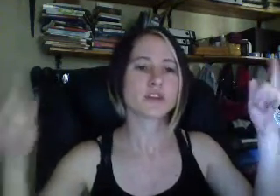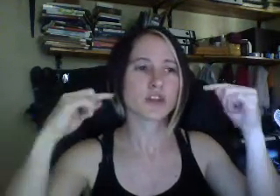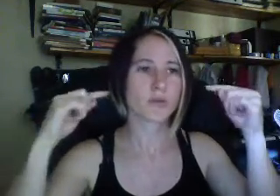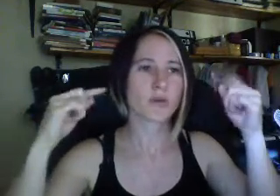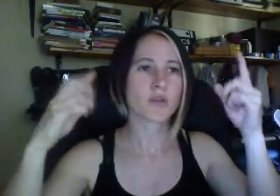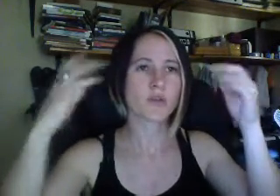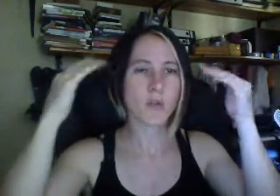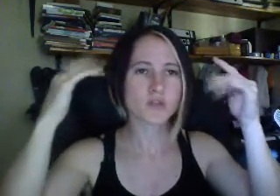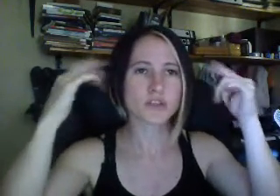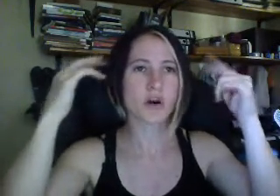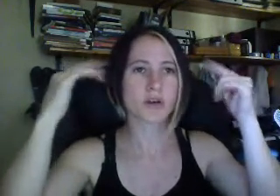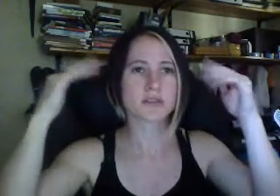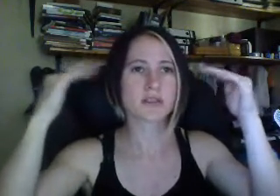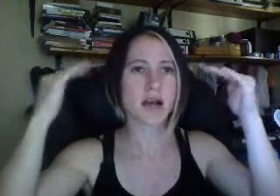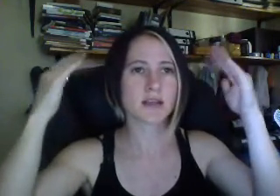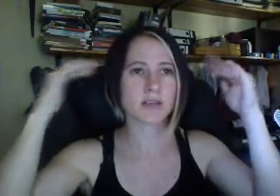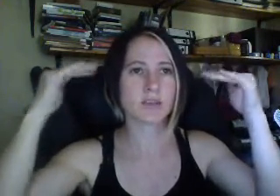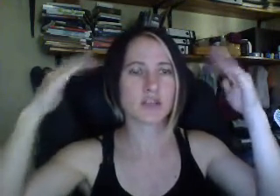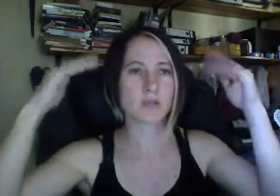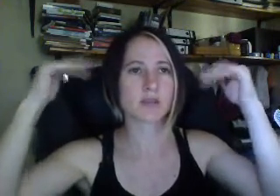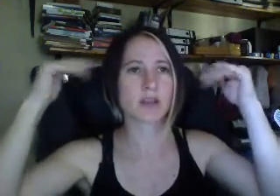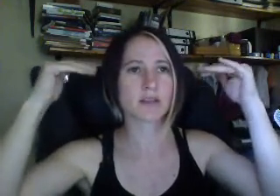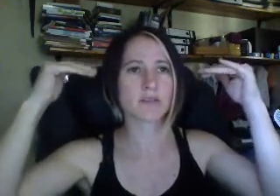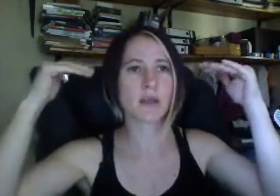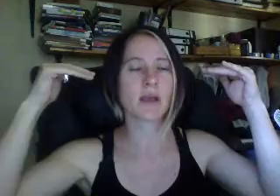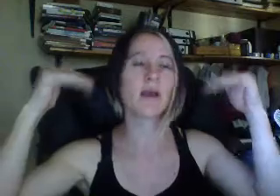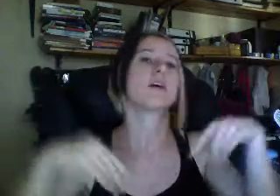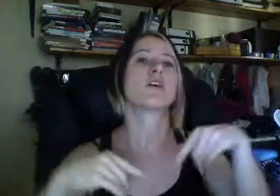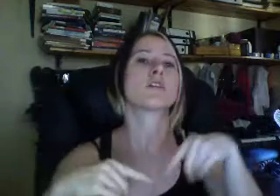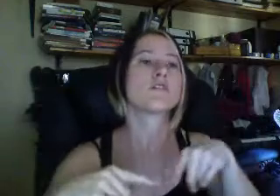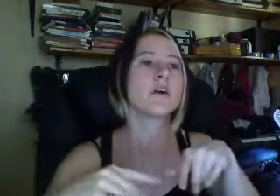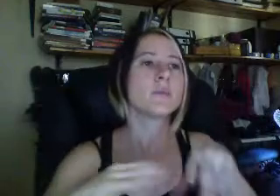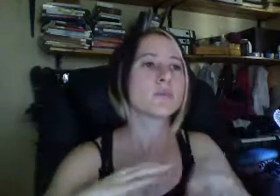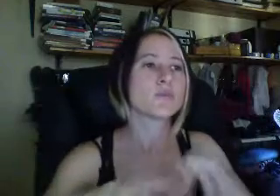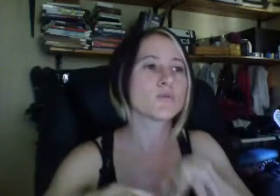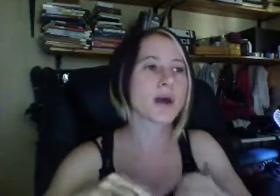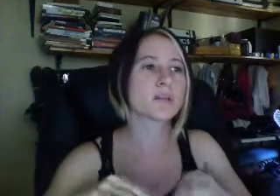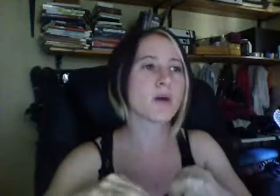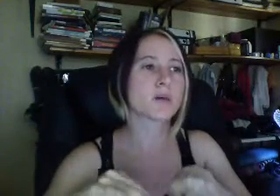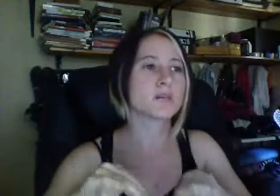stop the porn star inside image that was created, where a lot of people who write about